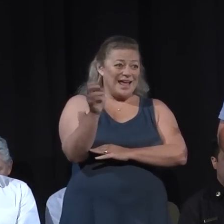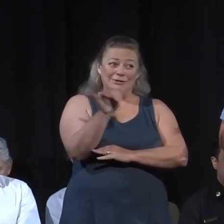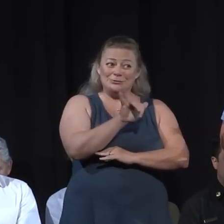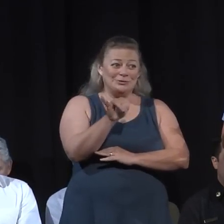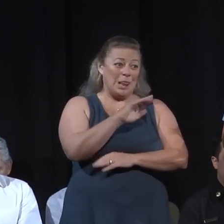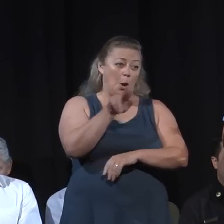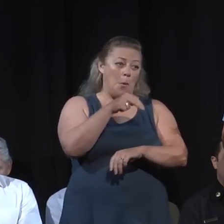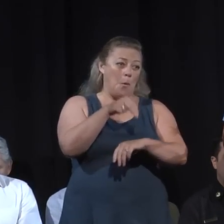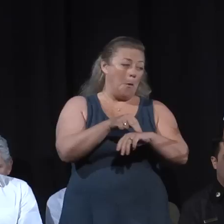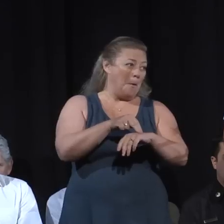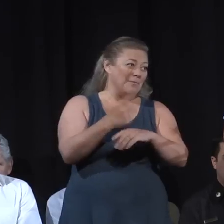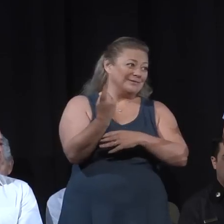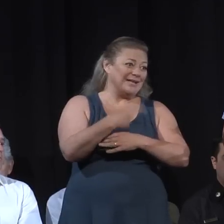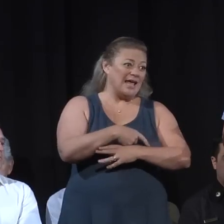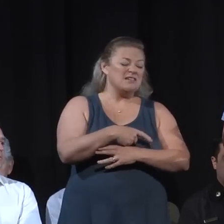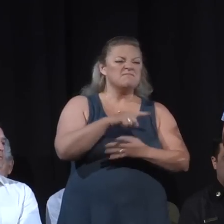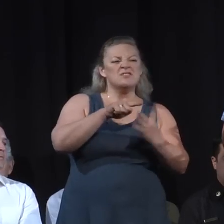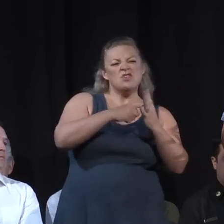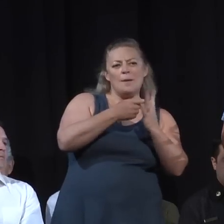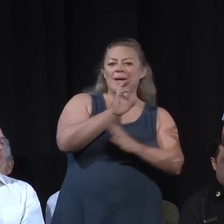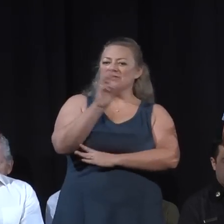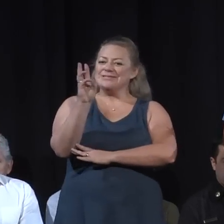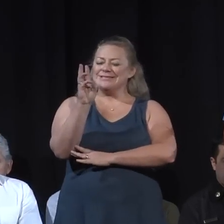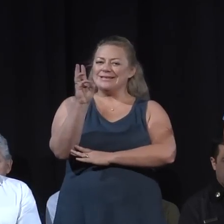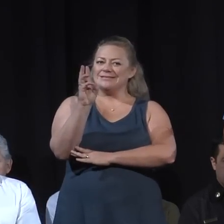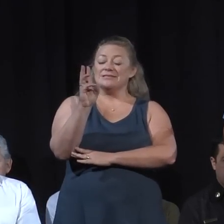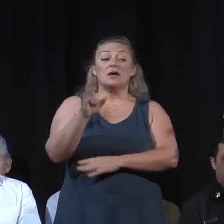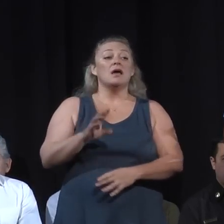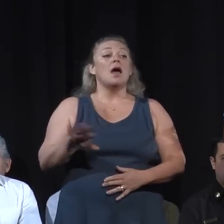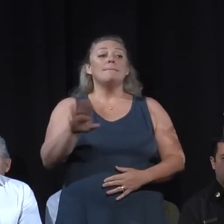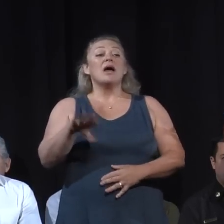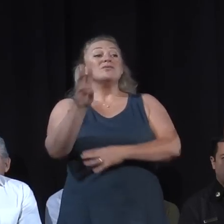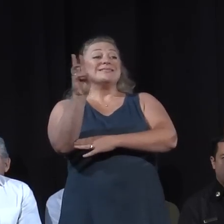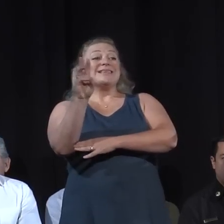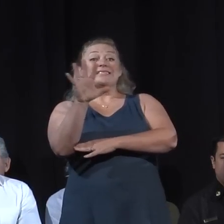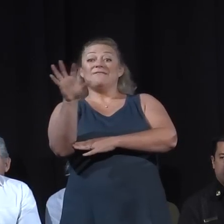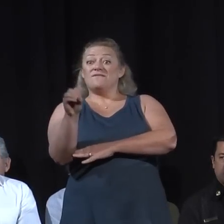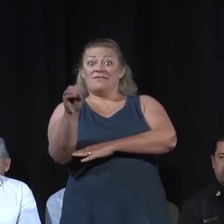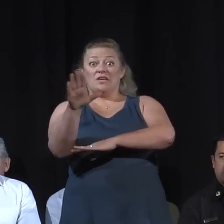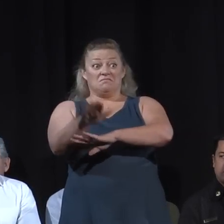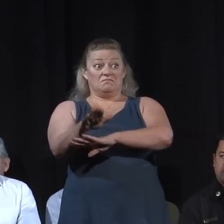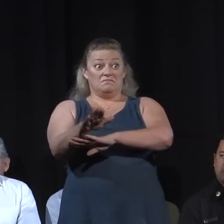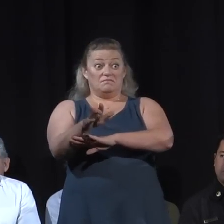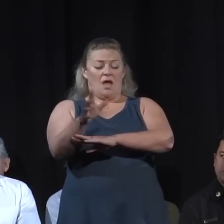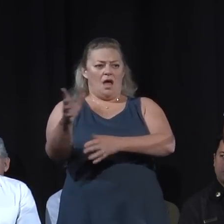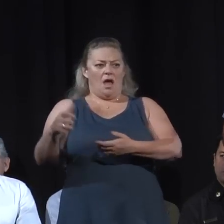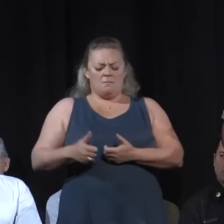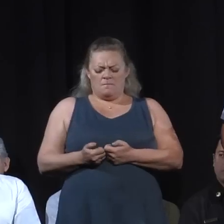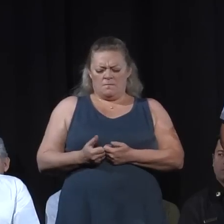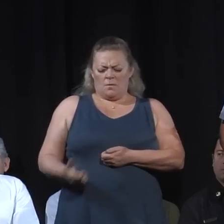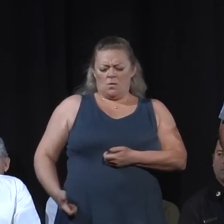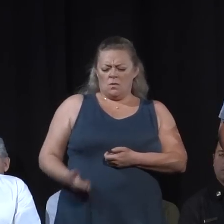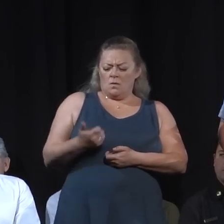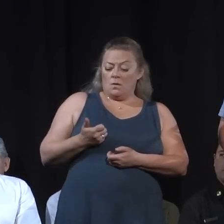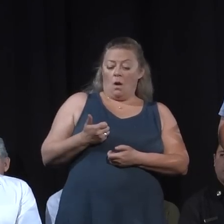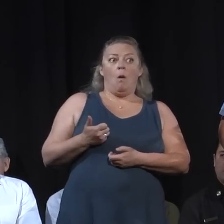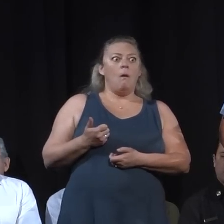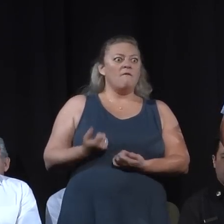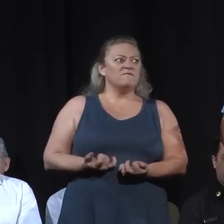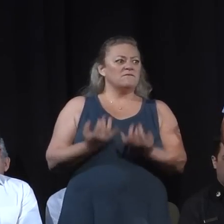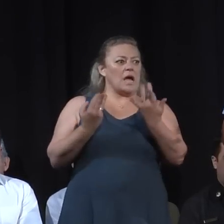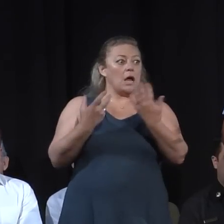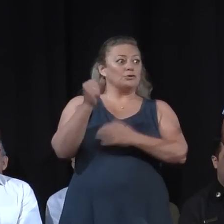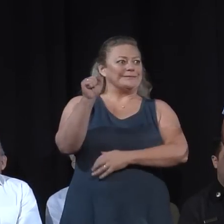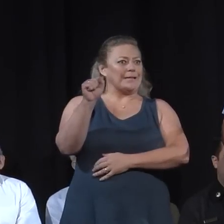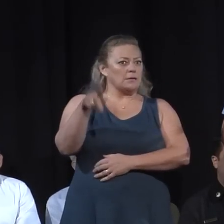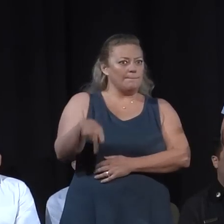We start at 6 o'clock, about 6.50. I received my first text that there was a fire in Santa Paula, and they described it as a dangerous fire